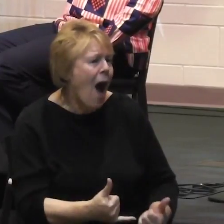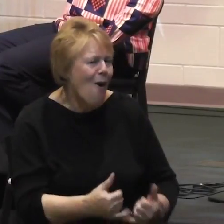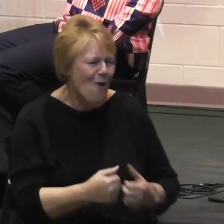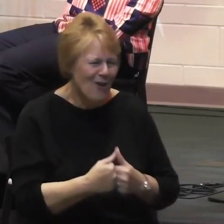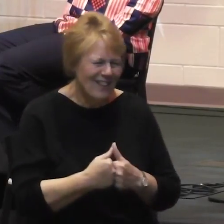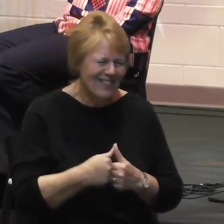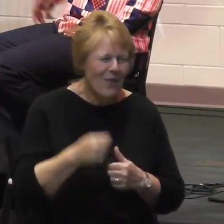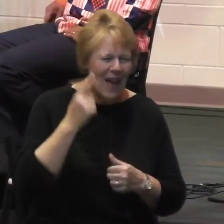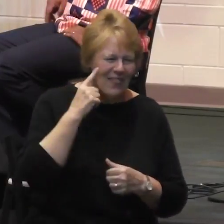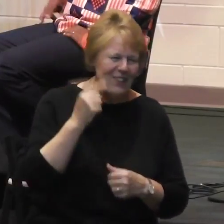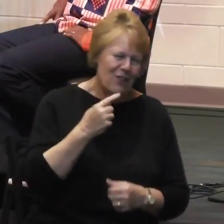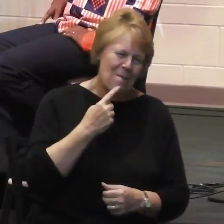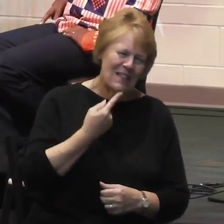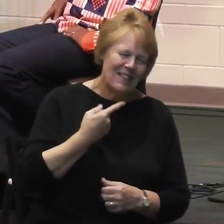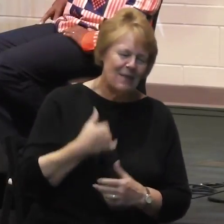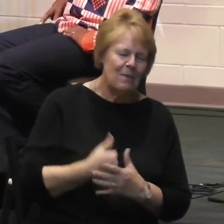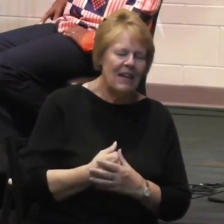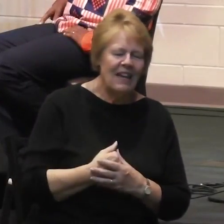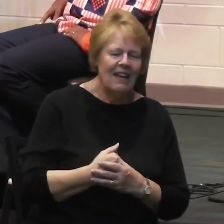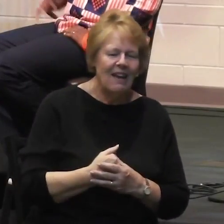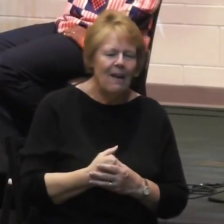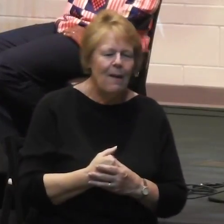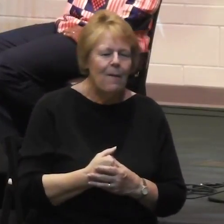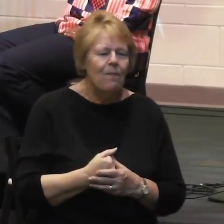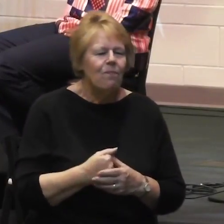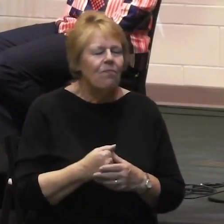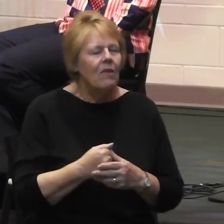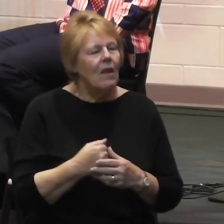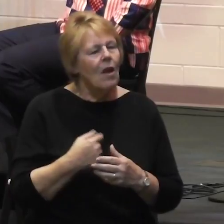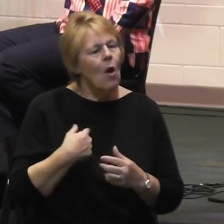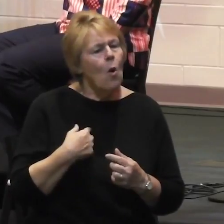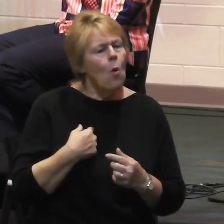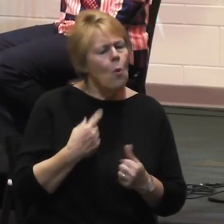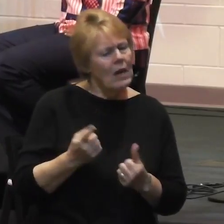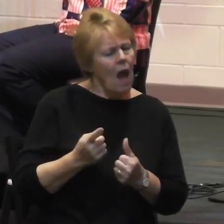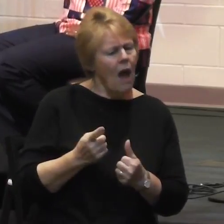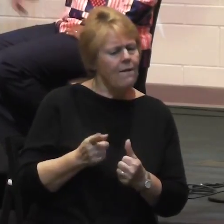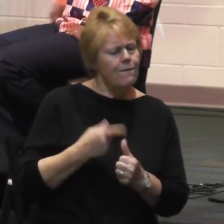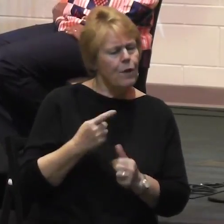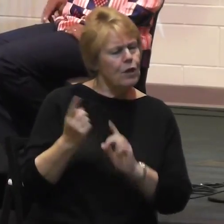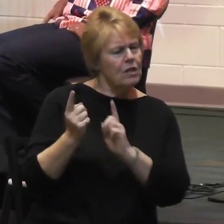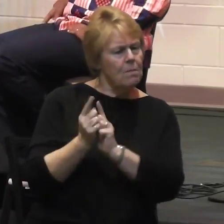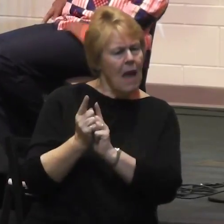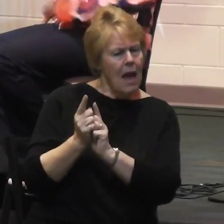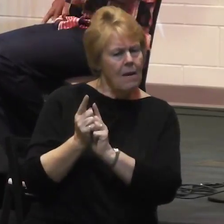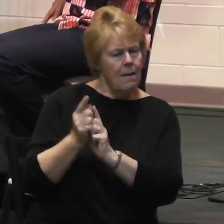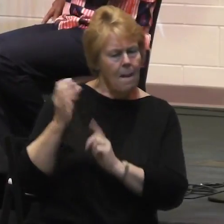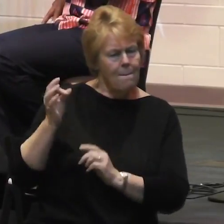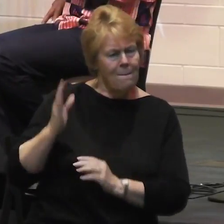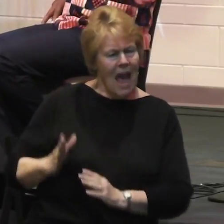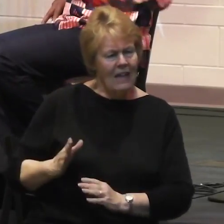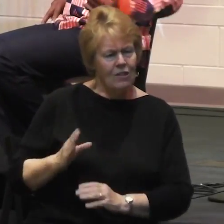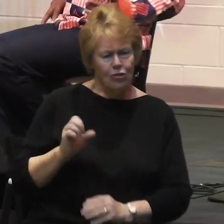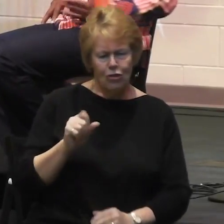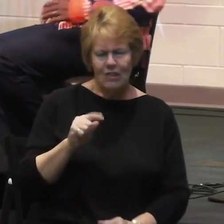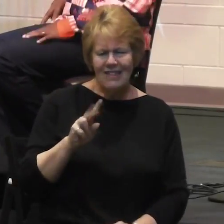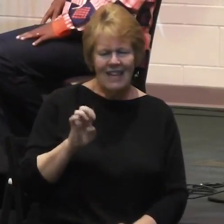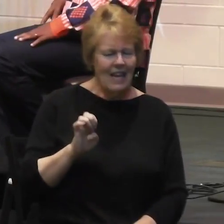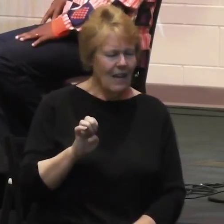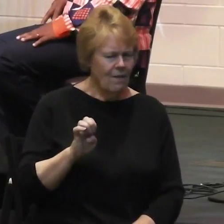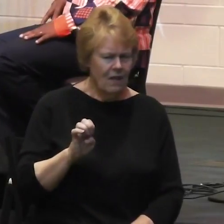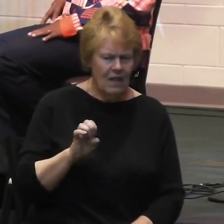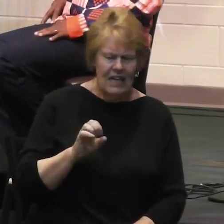when I first met Pastor, is it Pastor or Reverend, Steve? Just Steve. And